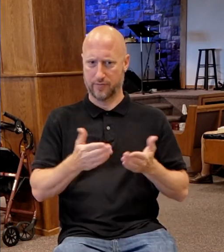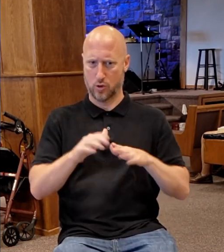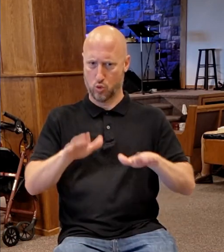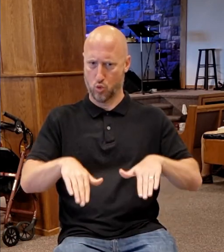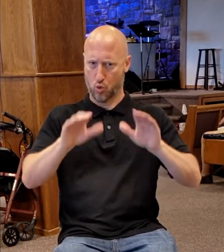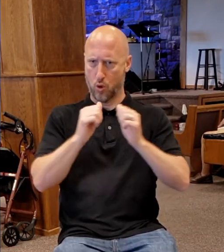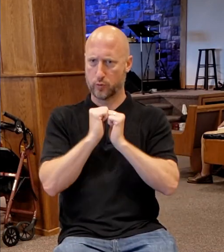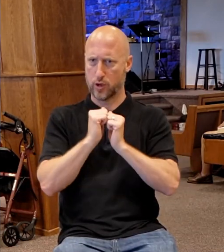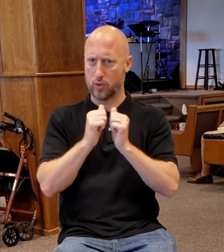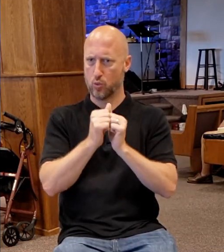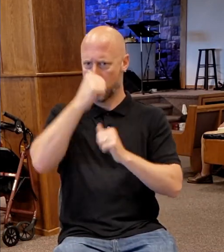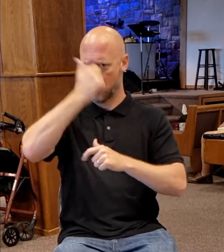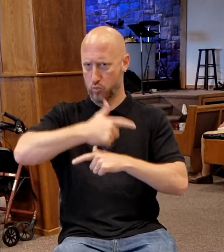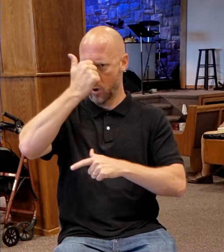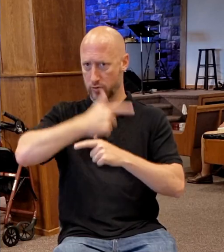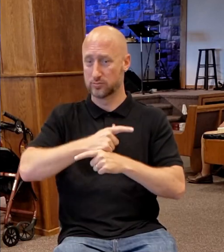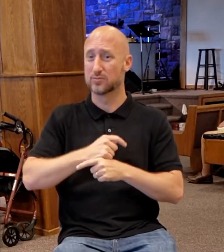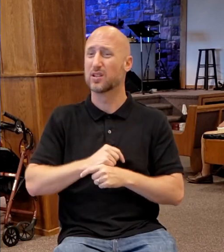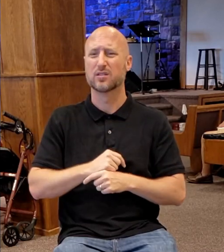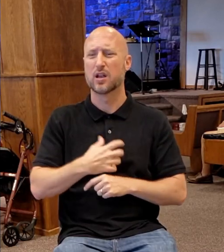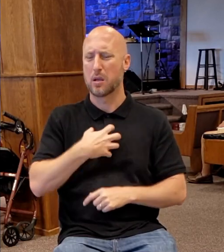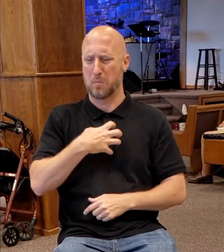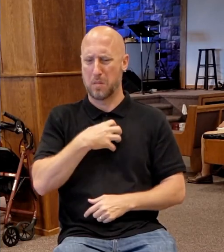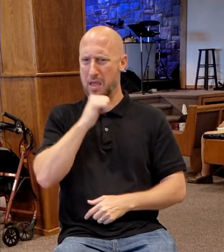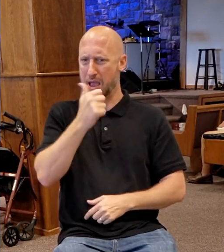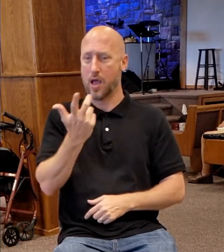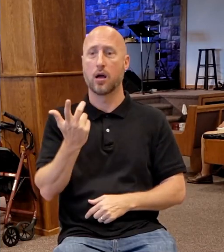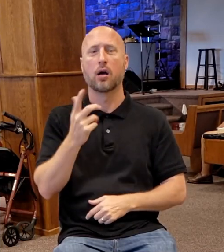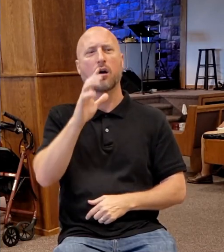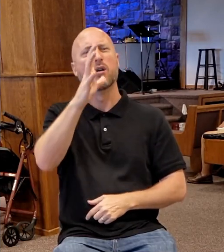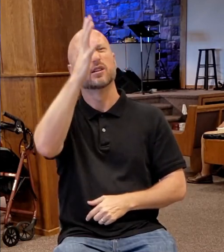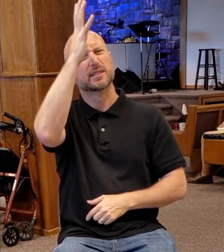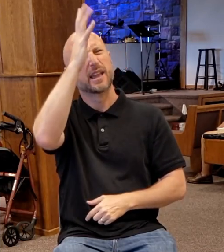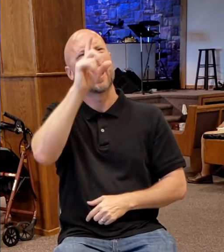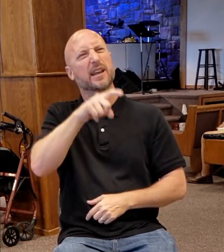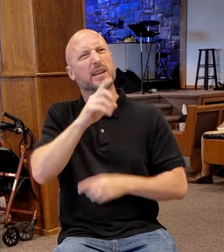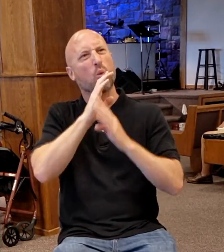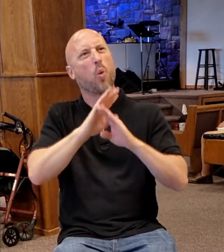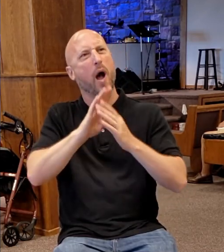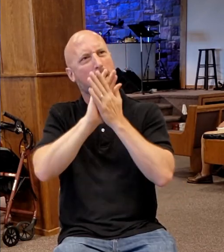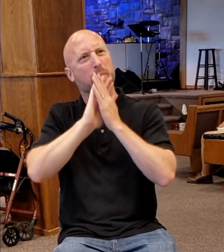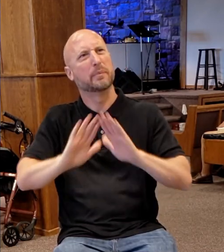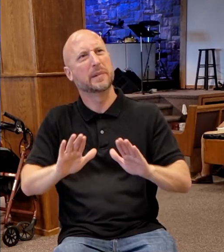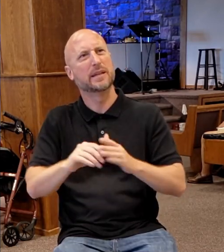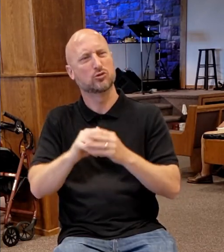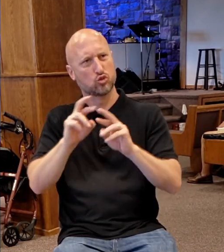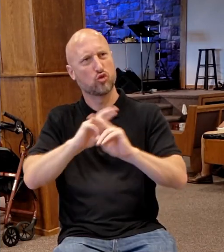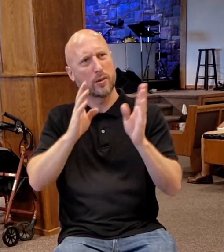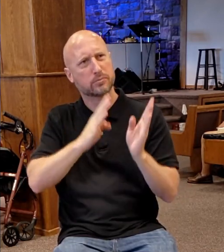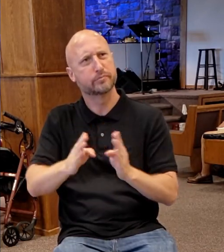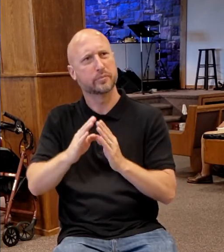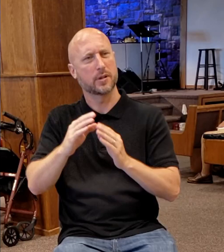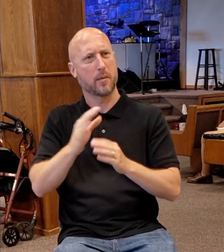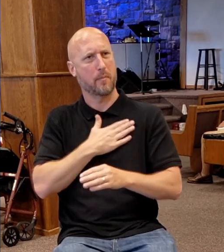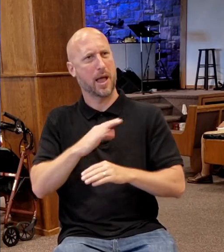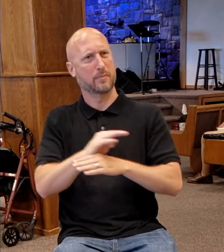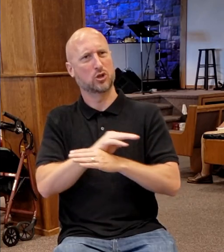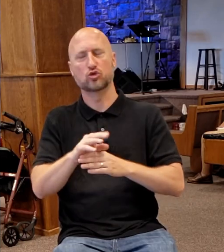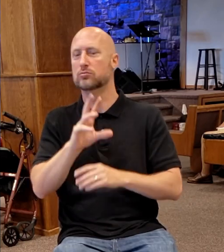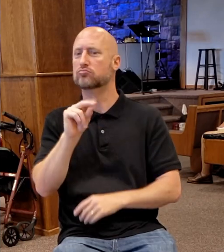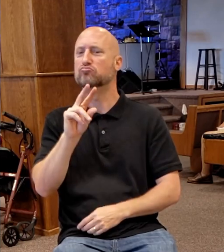You know, give me a nice library somewhere. I need the quiet and the peace to get ready for the ministry. No, he